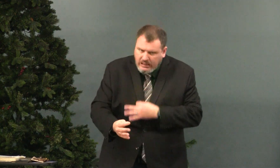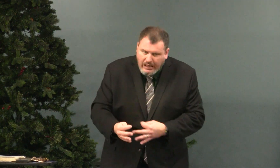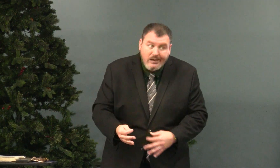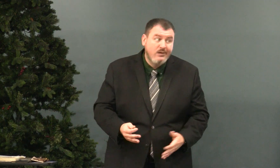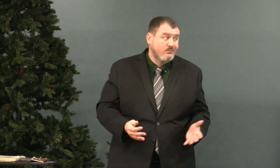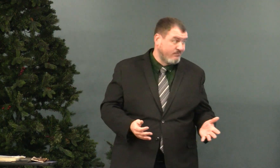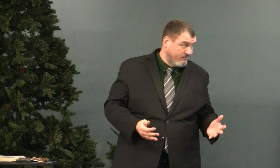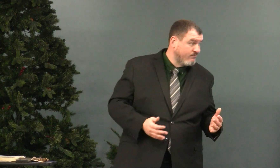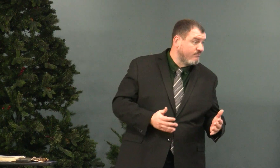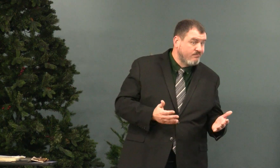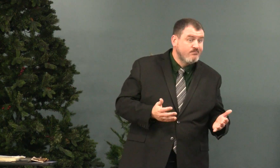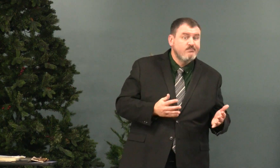Instead,